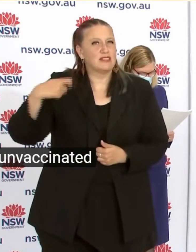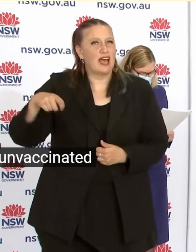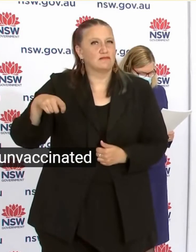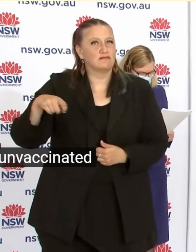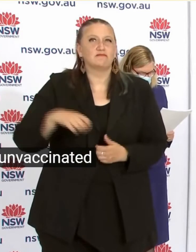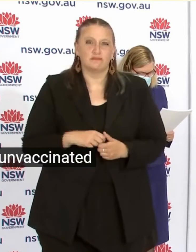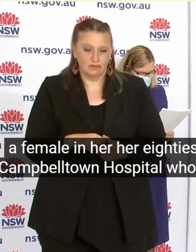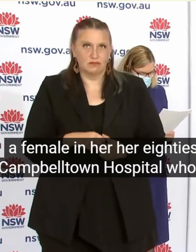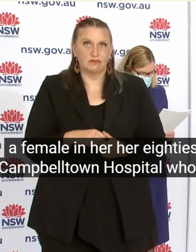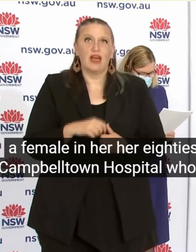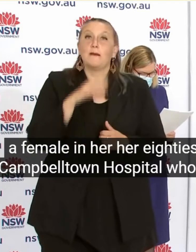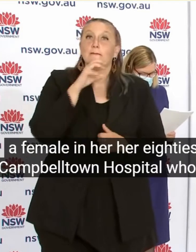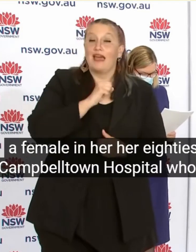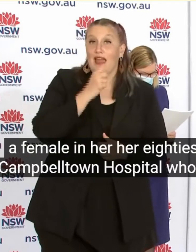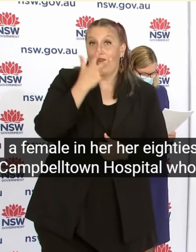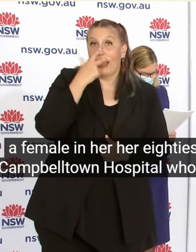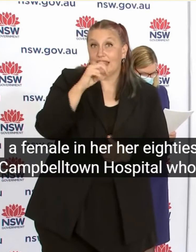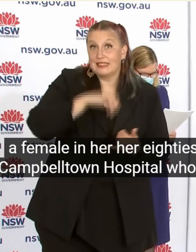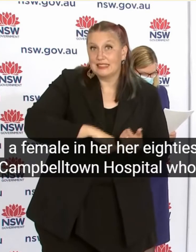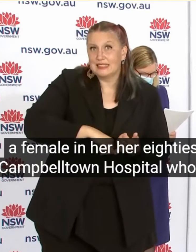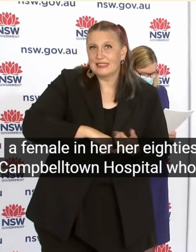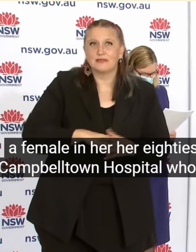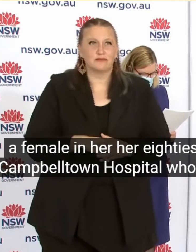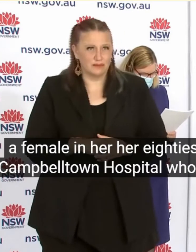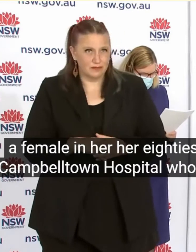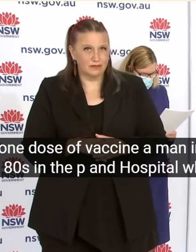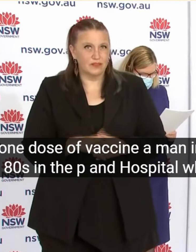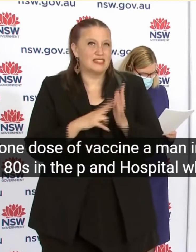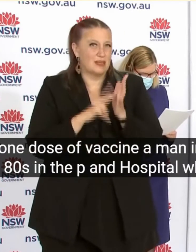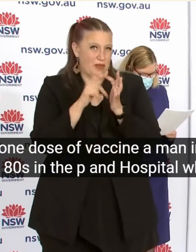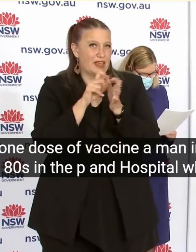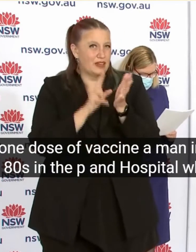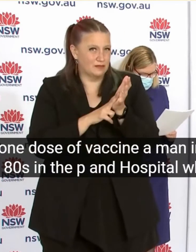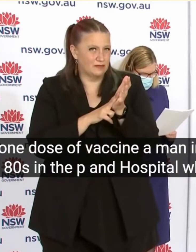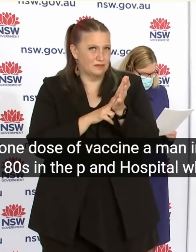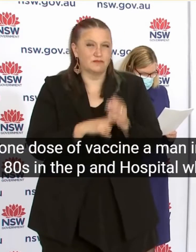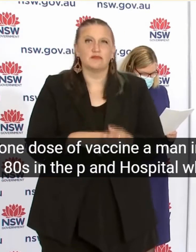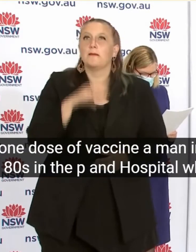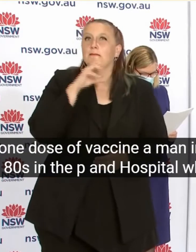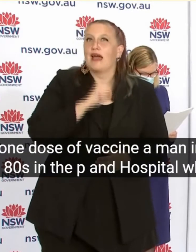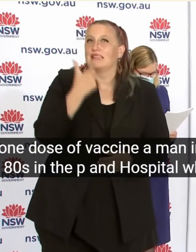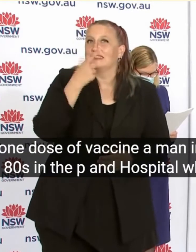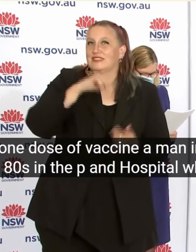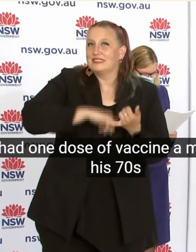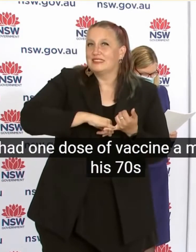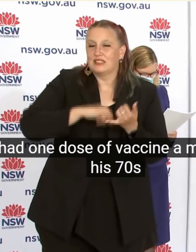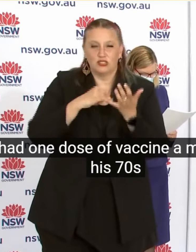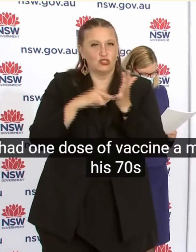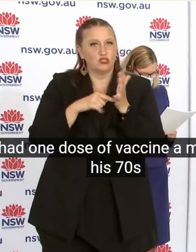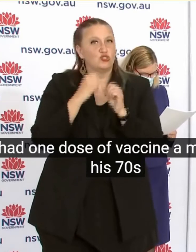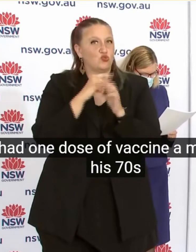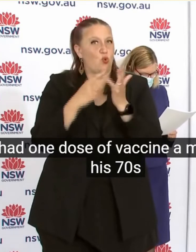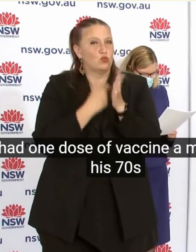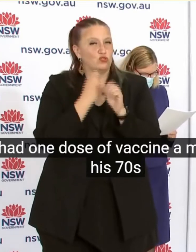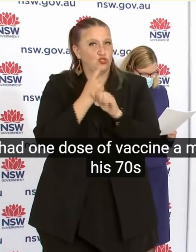A man in his 80s in Nepean Hospital Who'd had one dose of vaccine A man in his 70s at St George Hospital Who'd also had one dose of